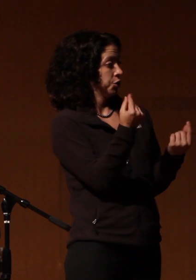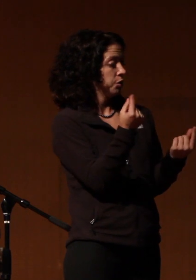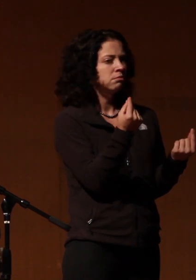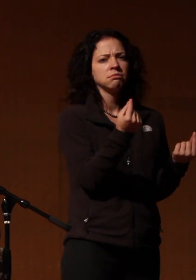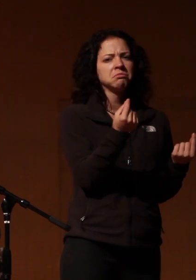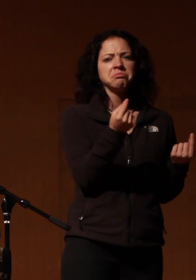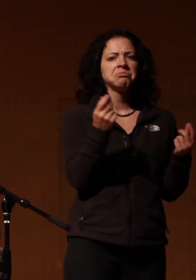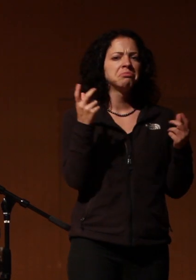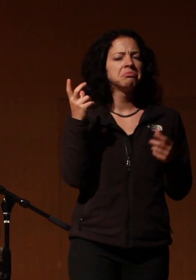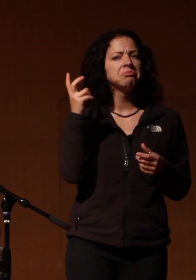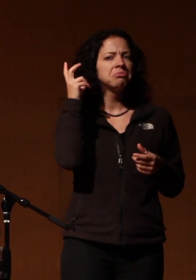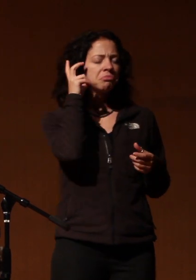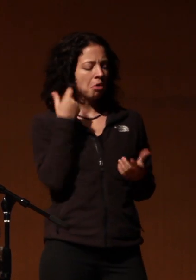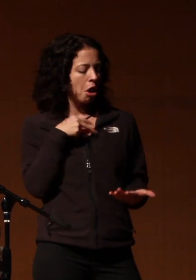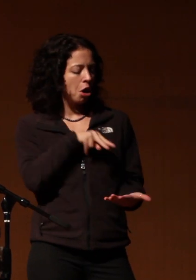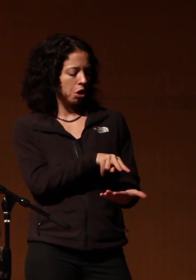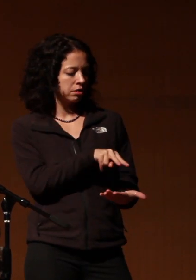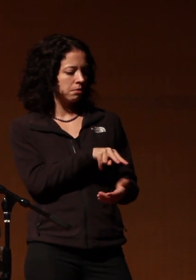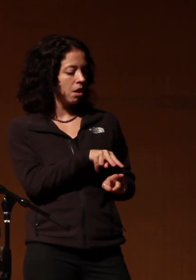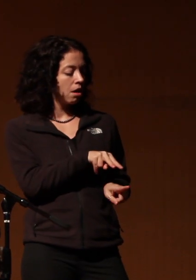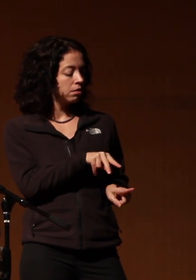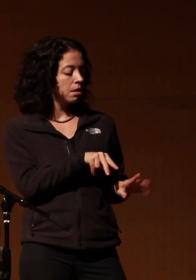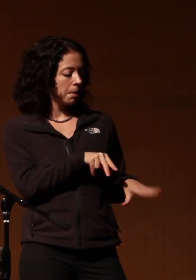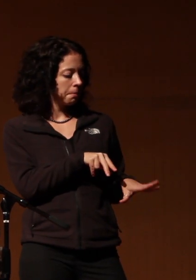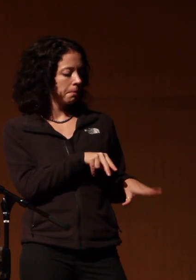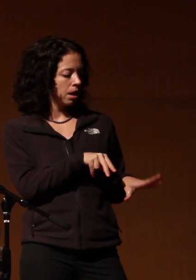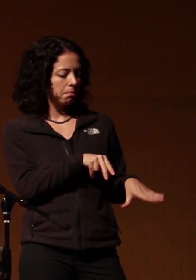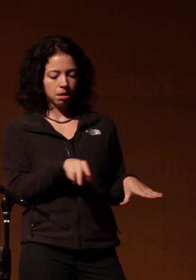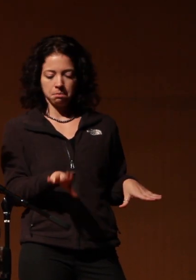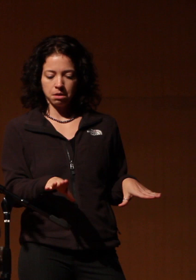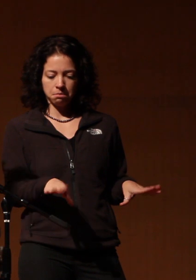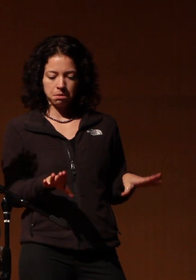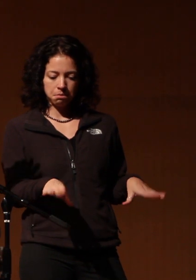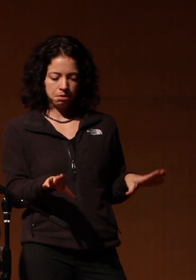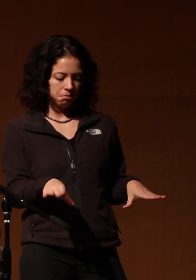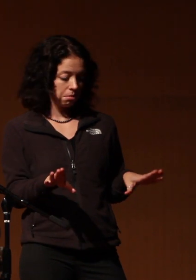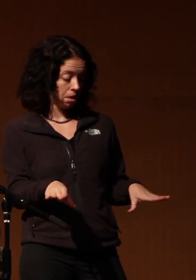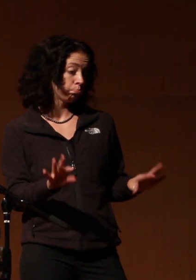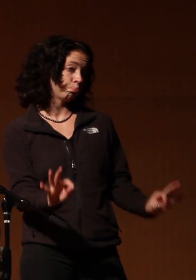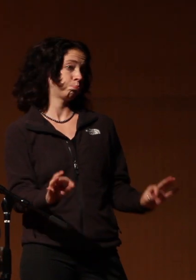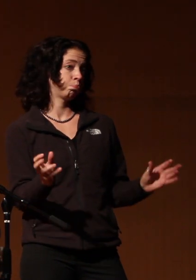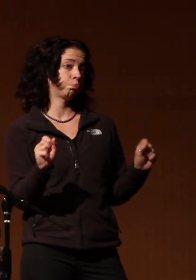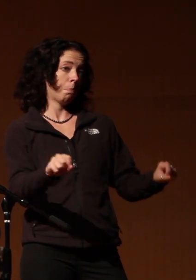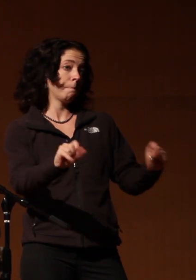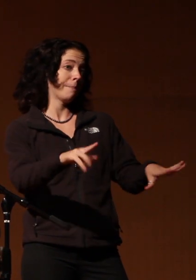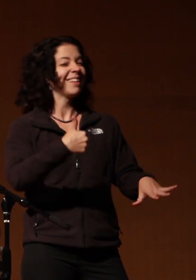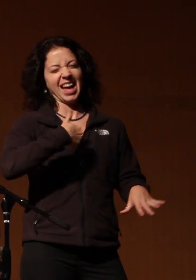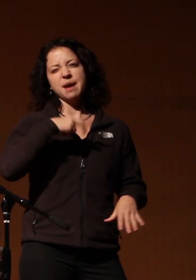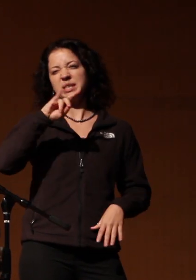even use headphones and you can look down there and go oh the same beat the same beat ba da wah I'm a DJ